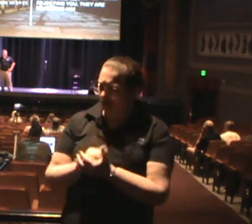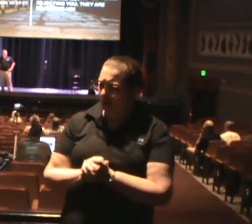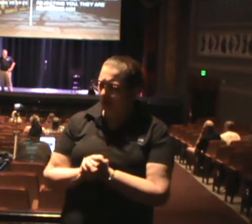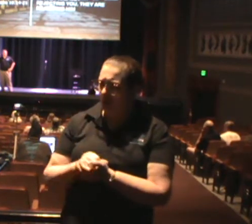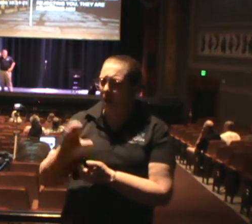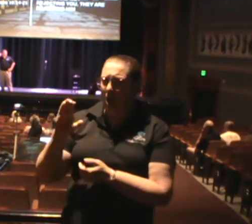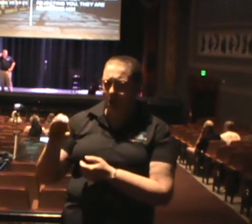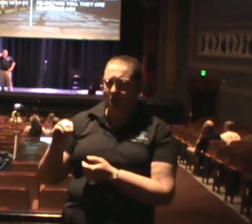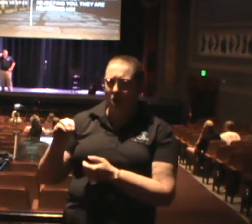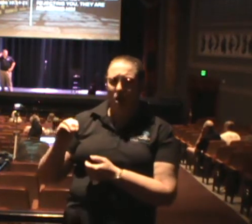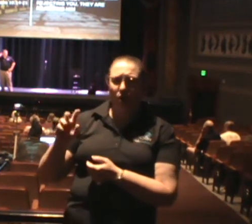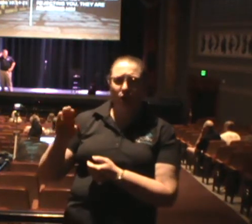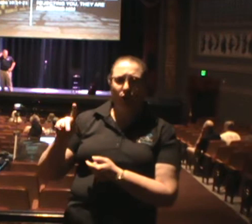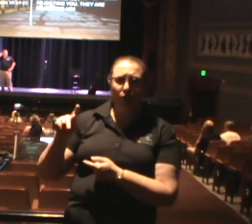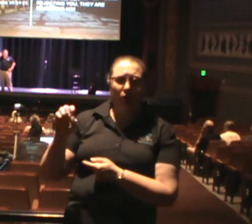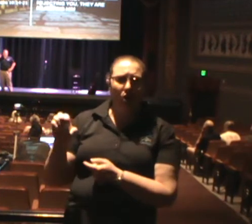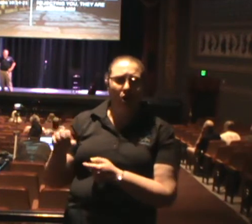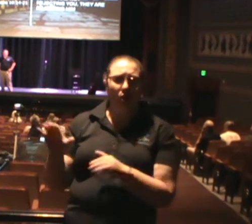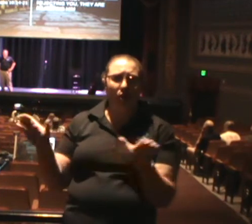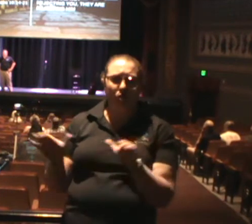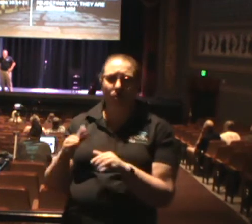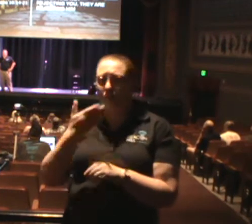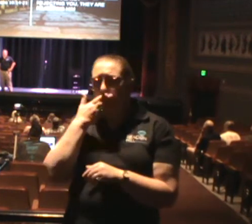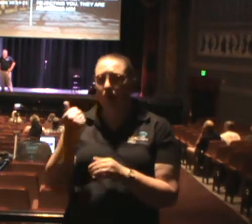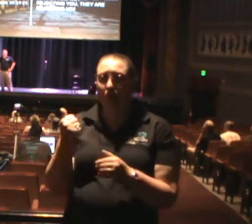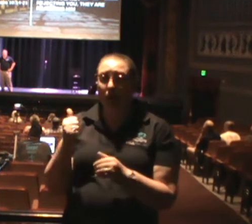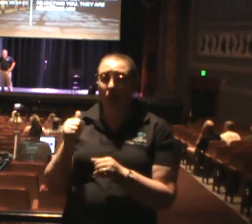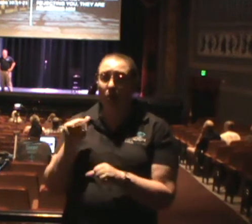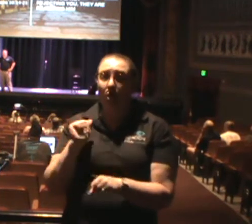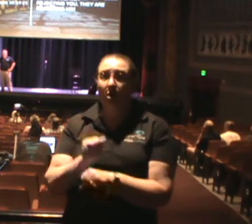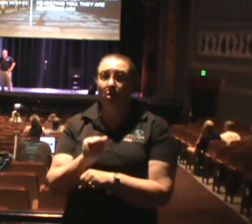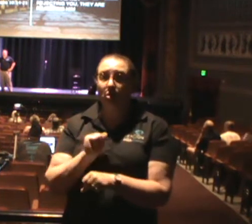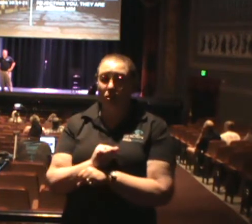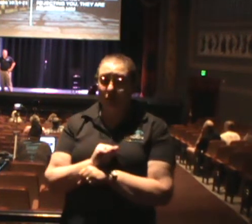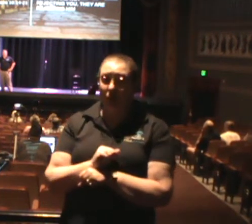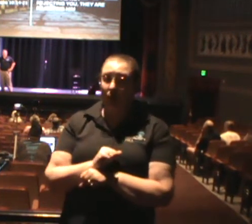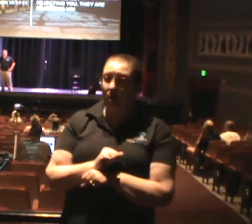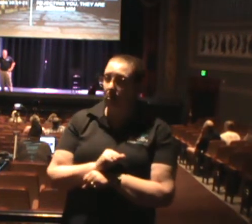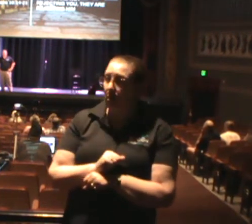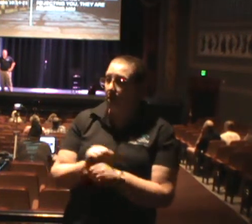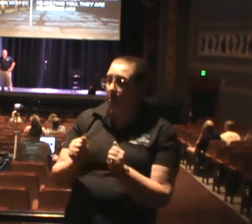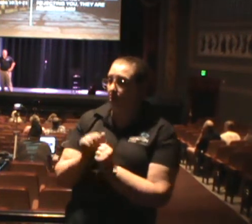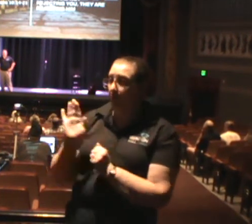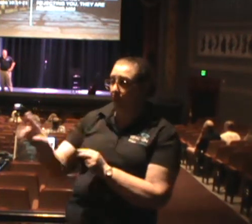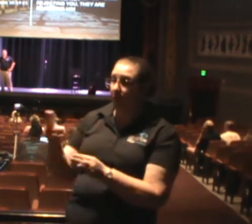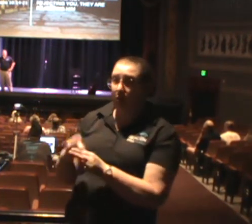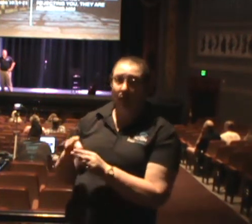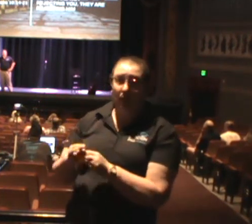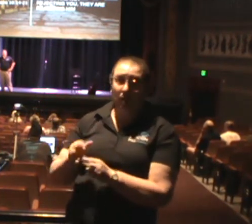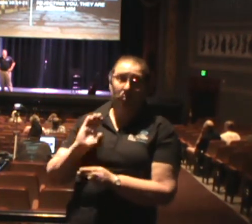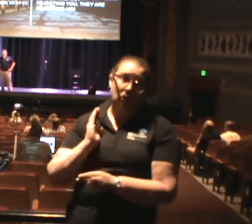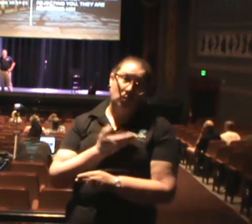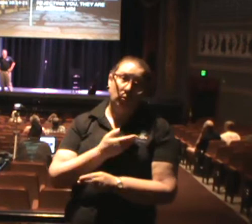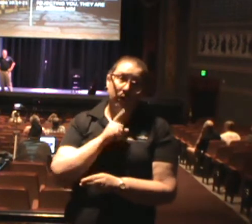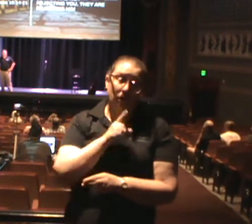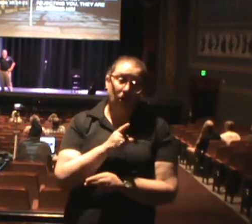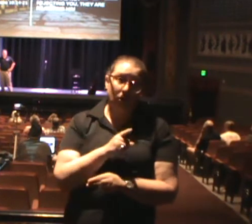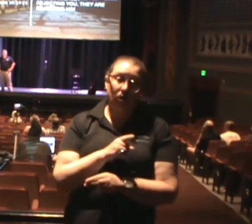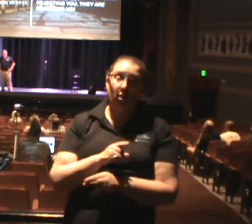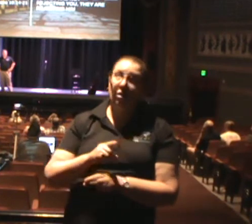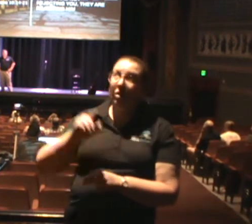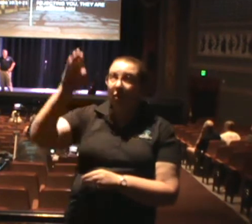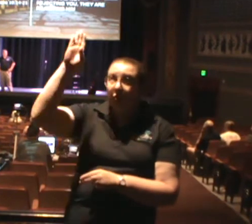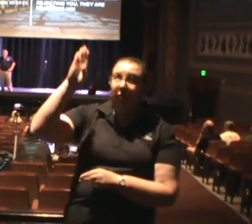Coca-Cola is doing a better job of getting their name out than we are getting the name of Christ out. And so I asked you this morning,